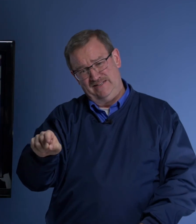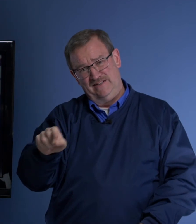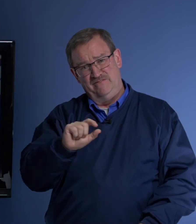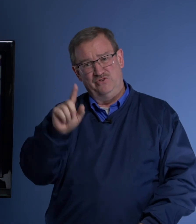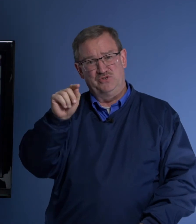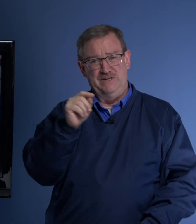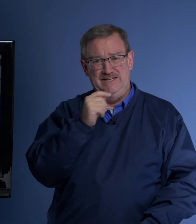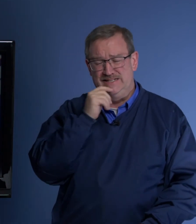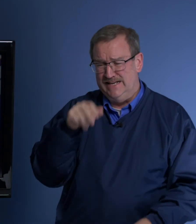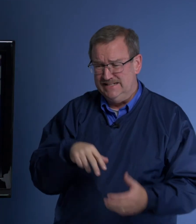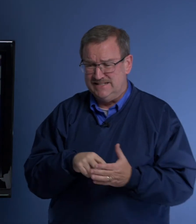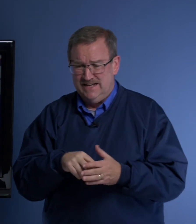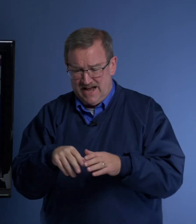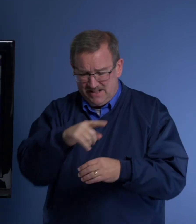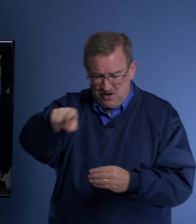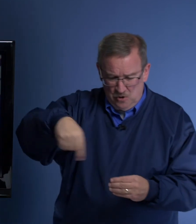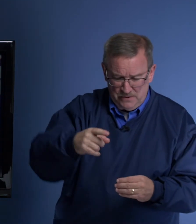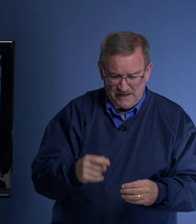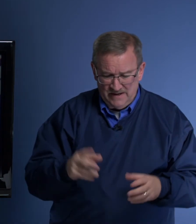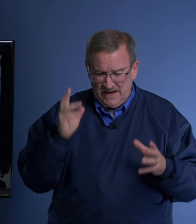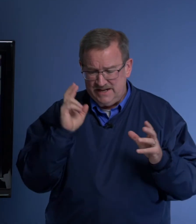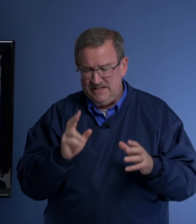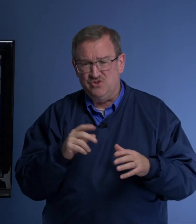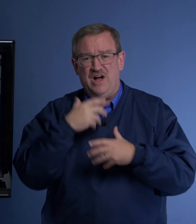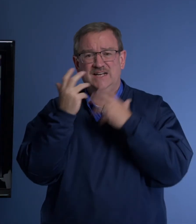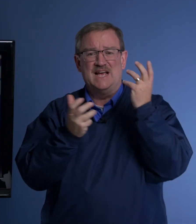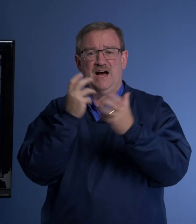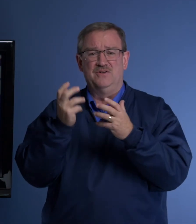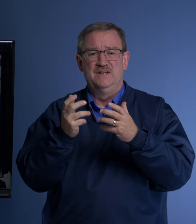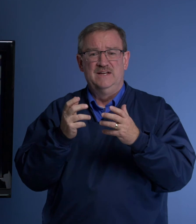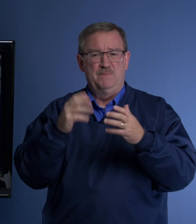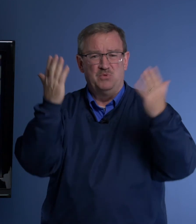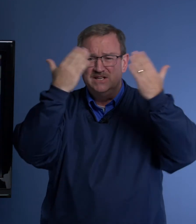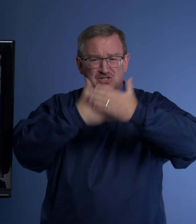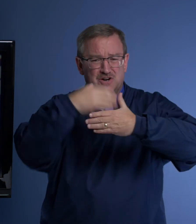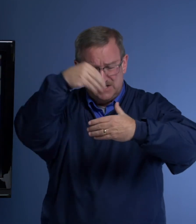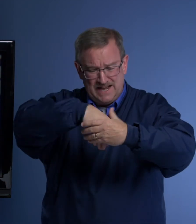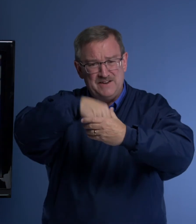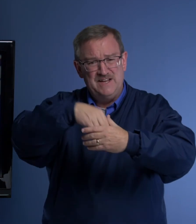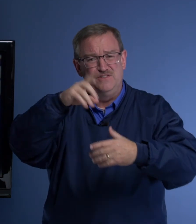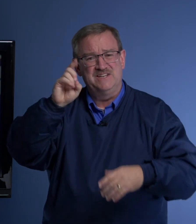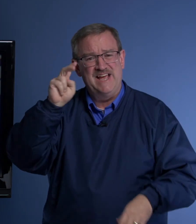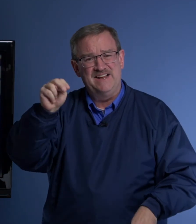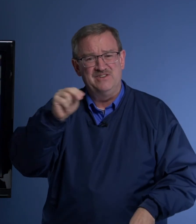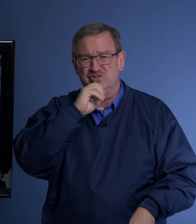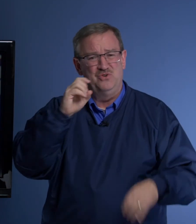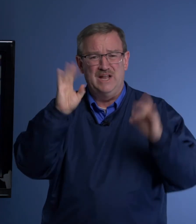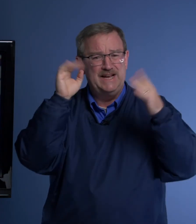Verse 20. He stands at the opening and he cries out. By the way, it's dark down in the den. There's no light